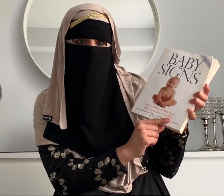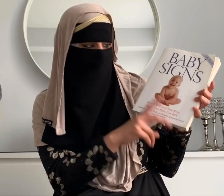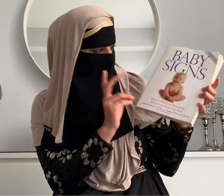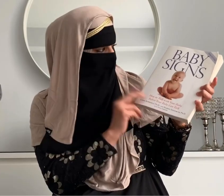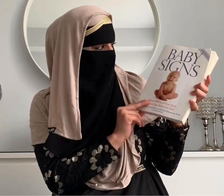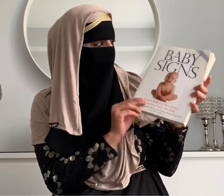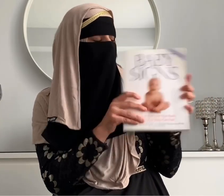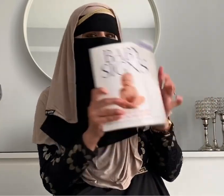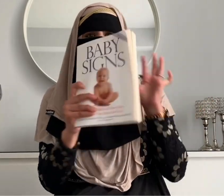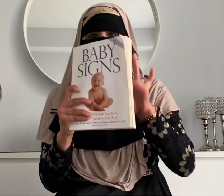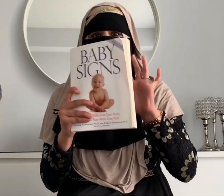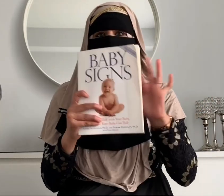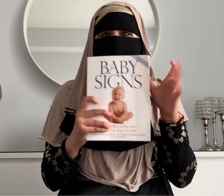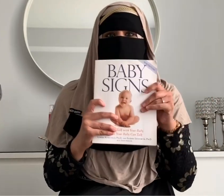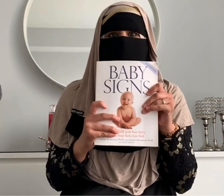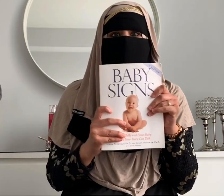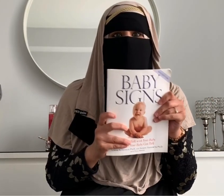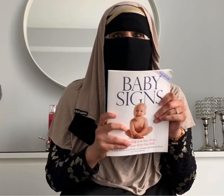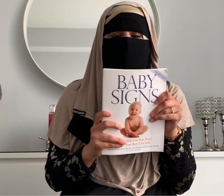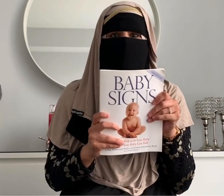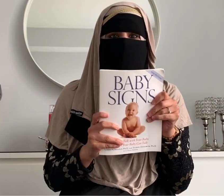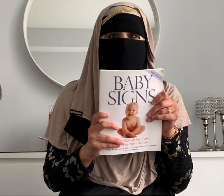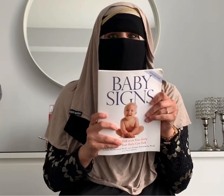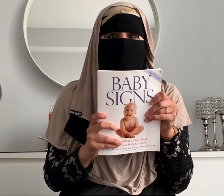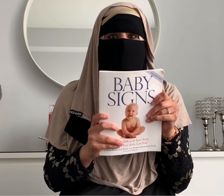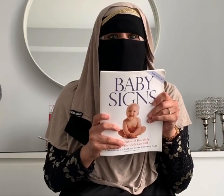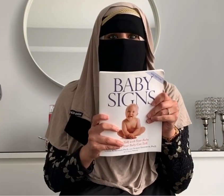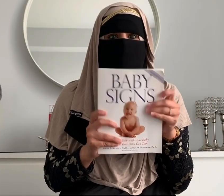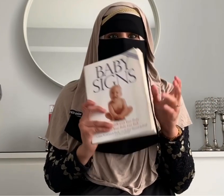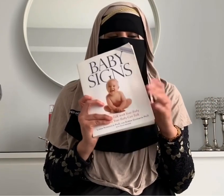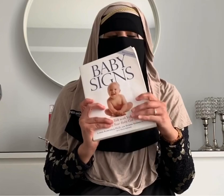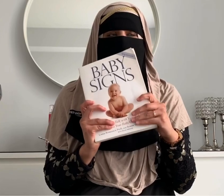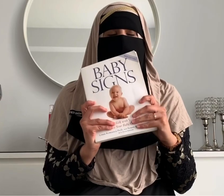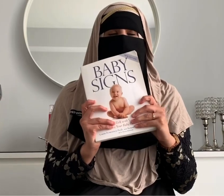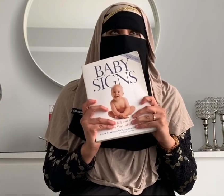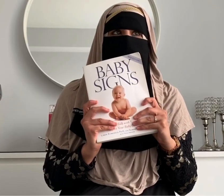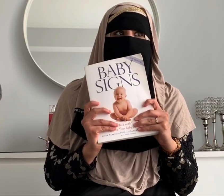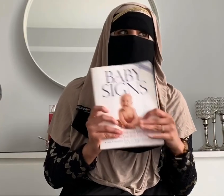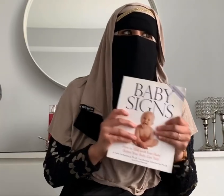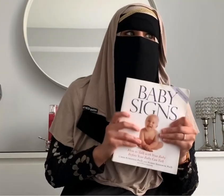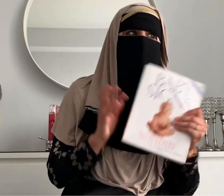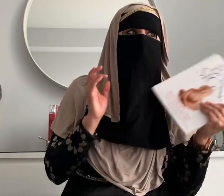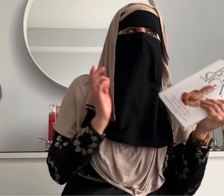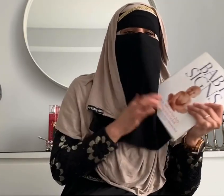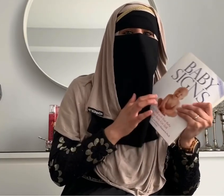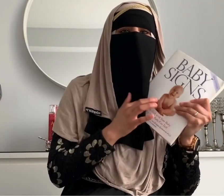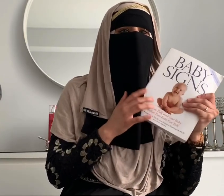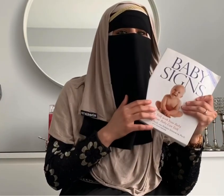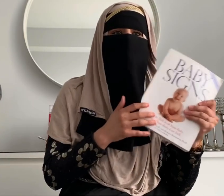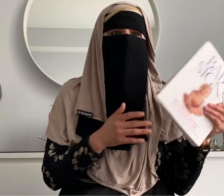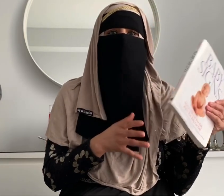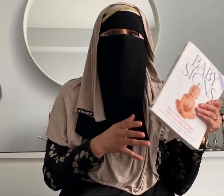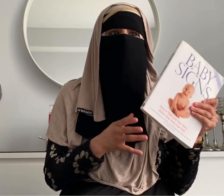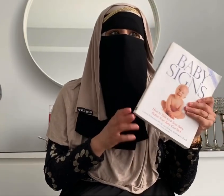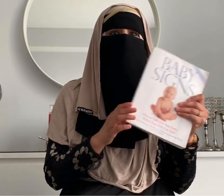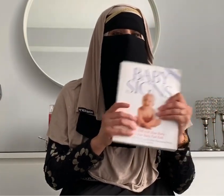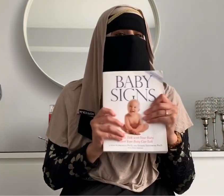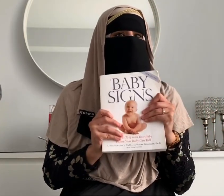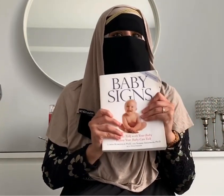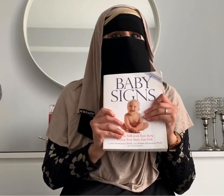and i will post a link to buy this from amazon it's so so good guys highly highly recommended book if you want to start on